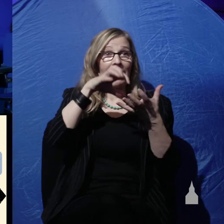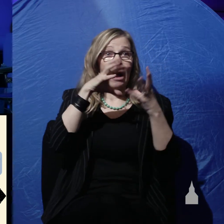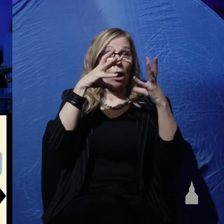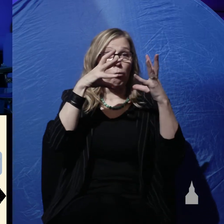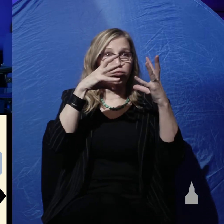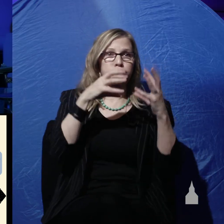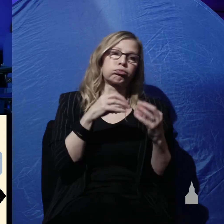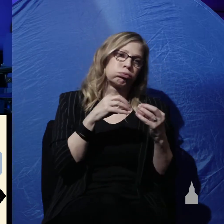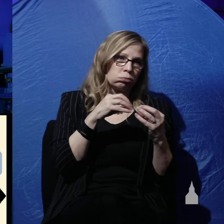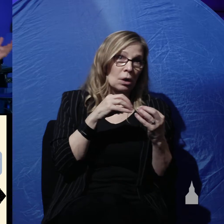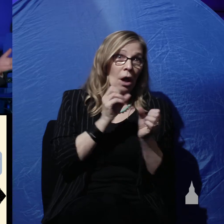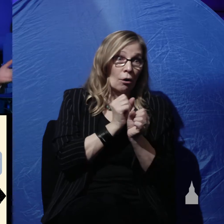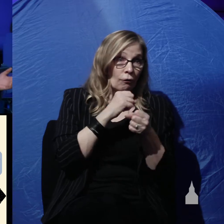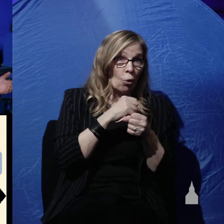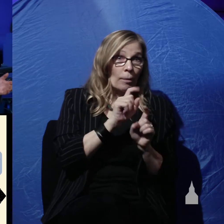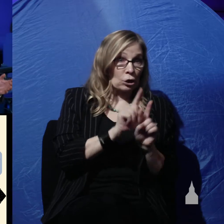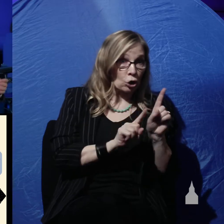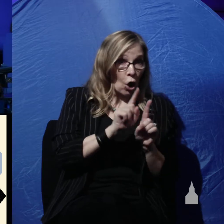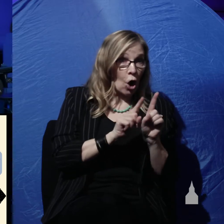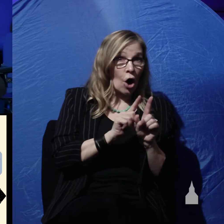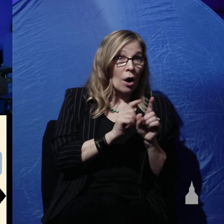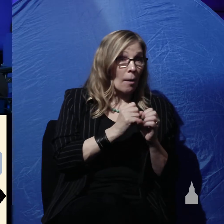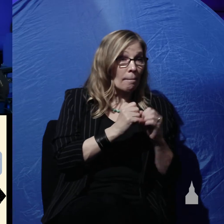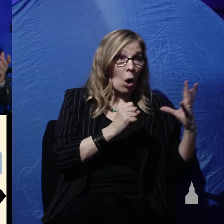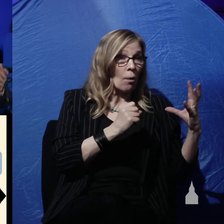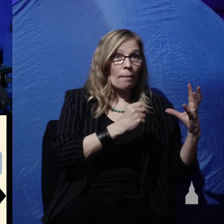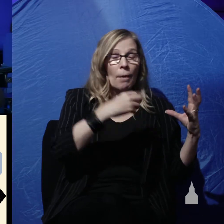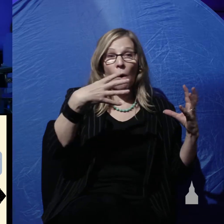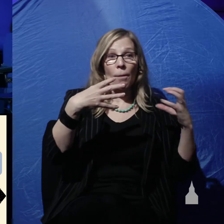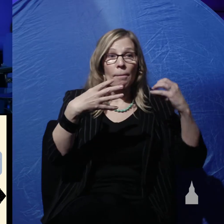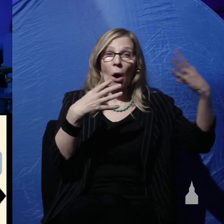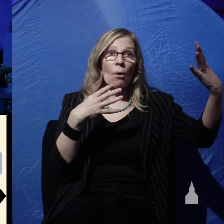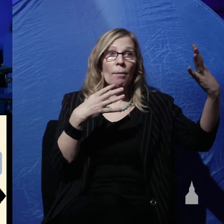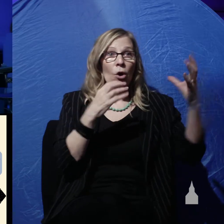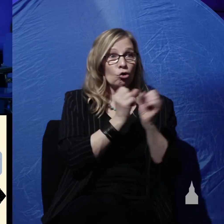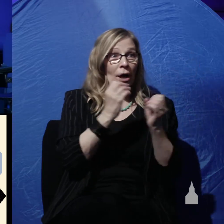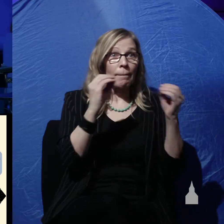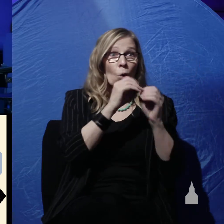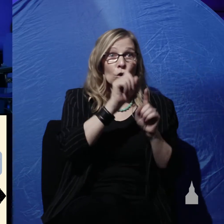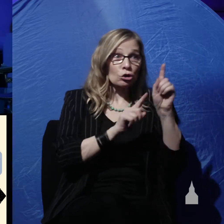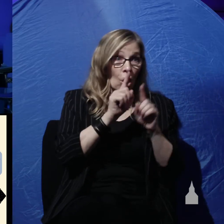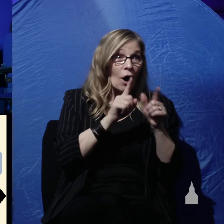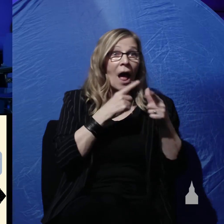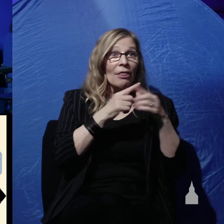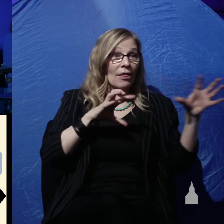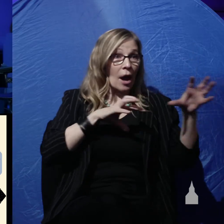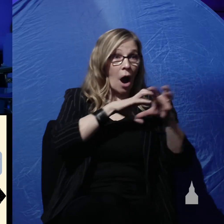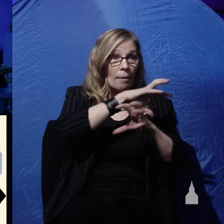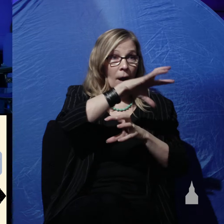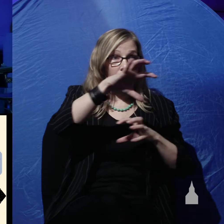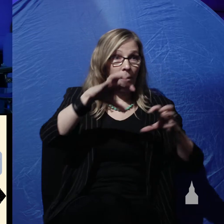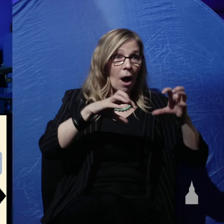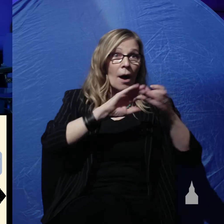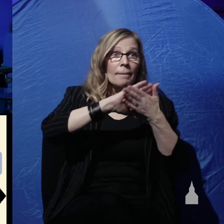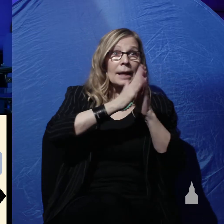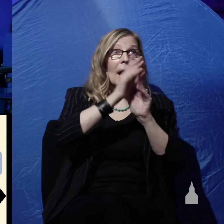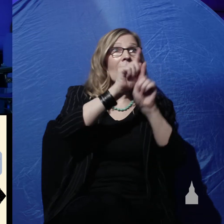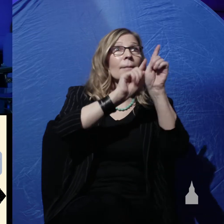stars. And then some of those exploded and produced more stars. And then stars got together and became galaxies. And eventually